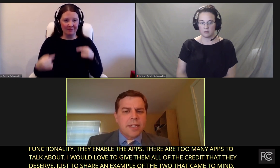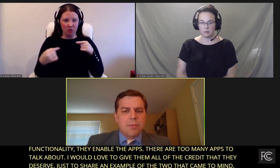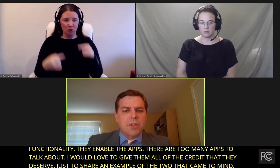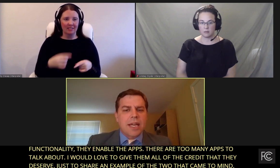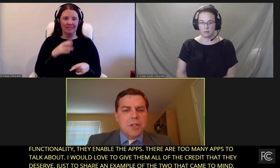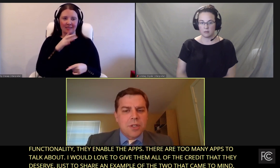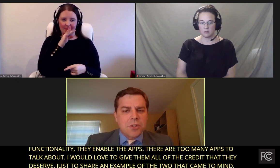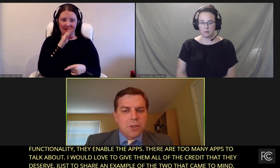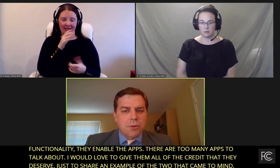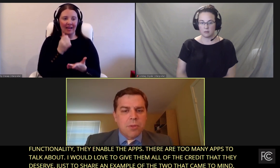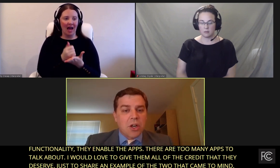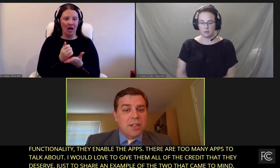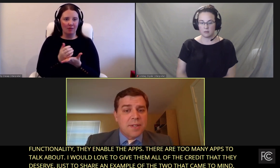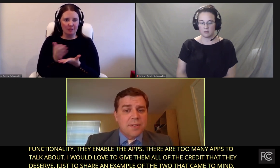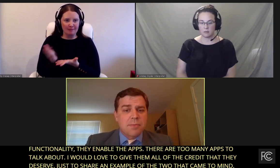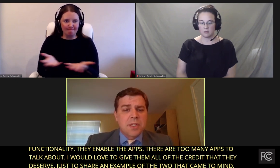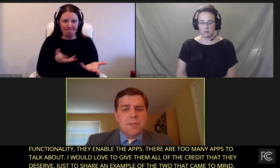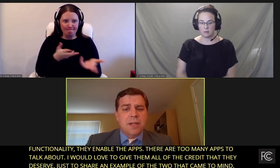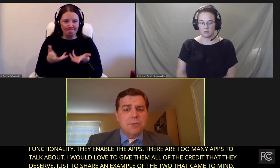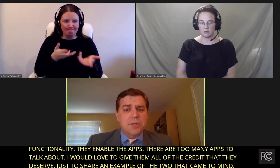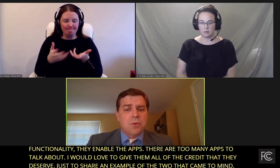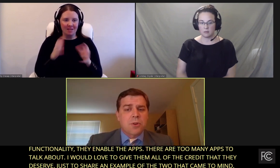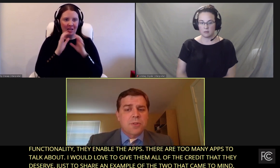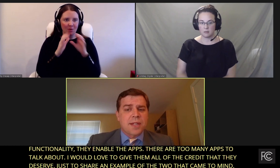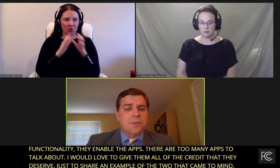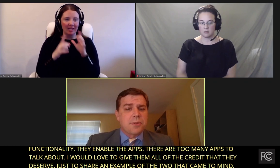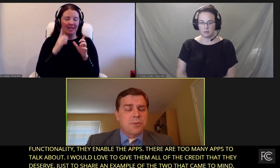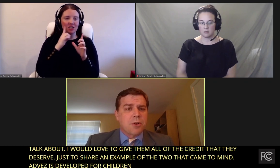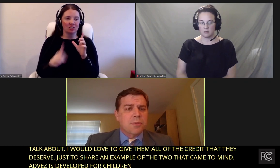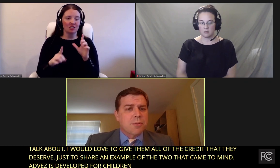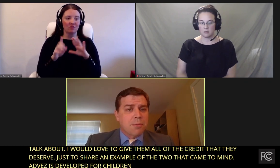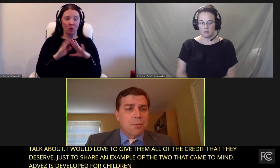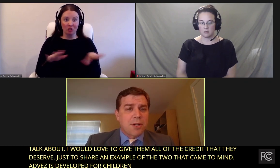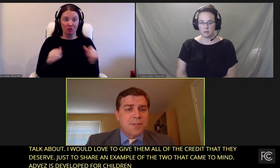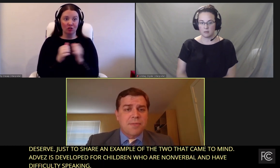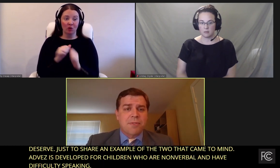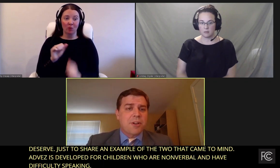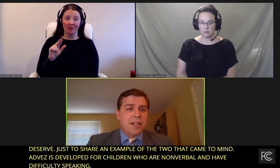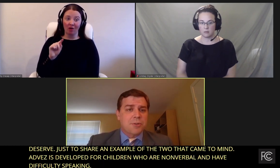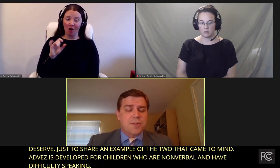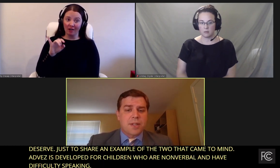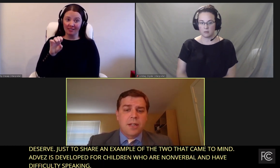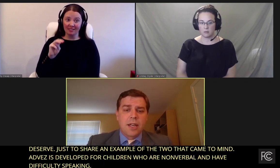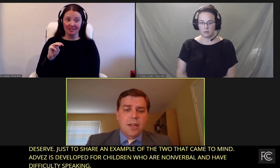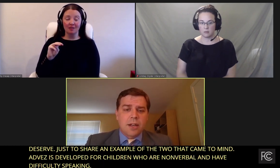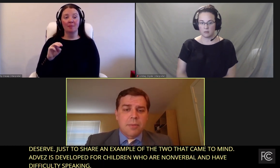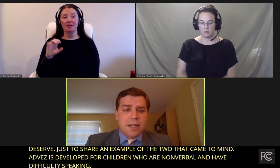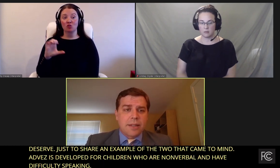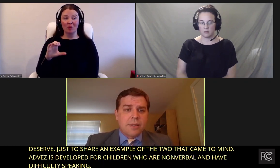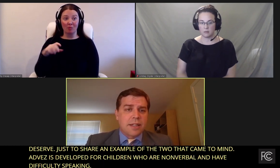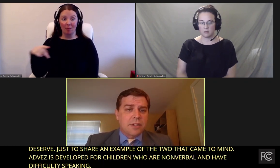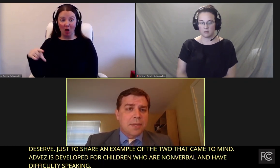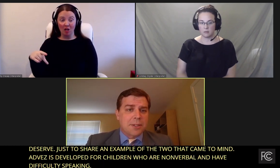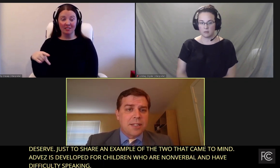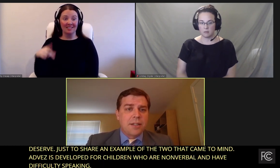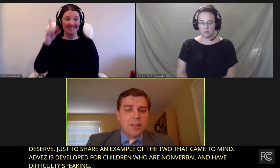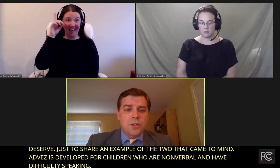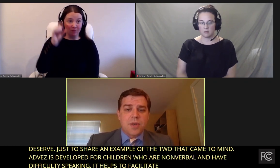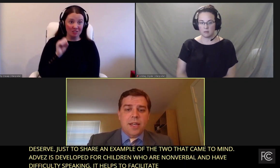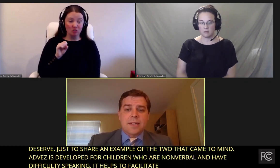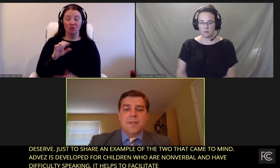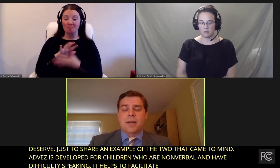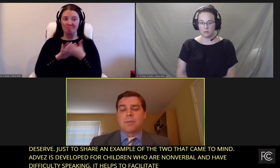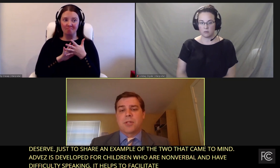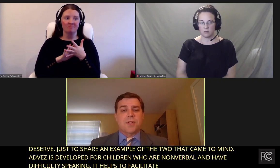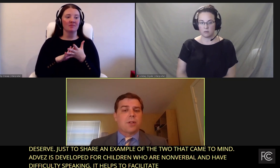facilitate communication in children with autism, spectrum disorders, Down syndrome, cerebral palsy, very interesting and compelling